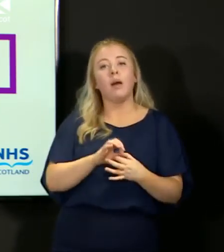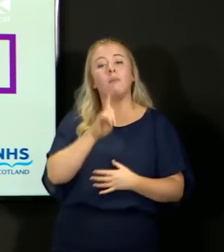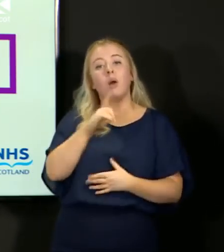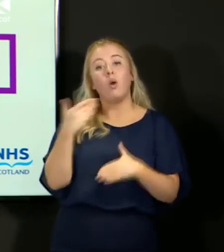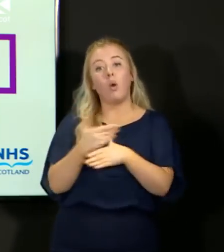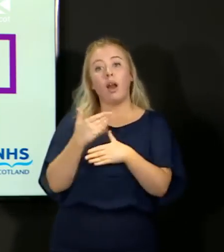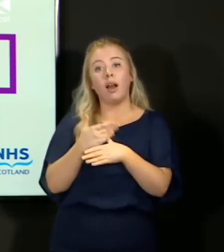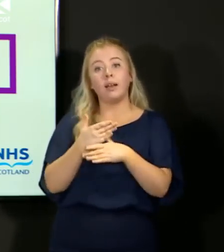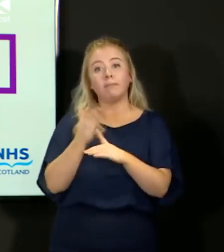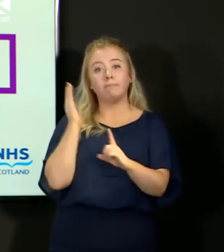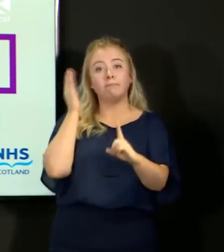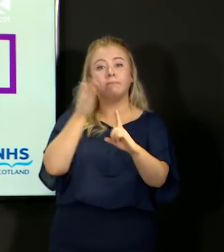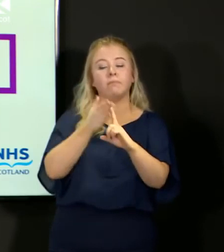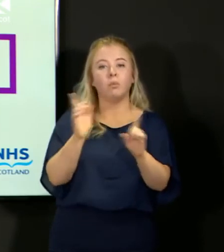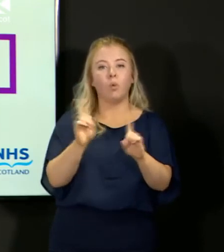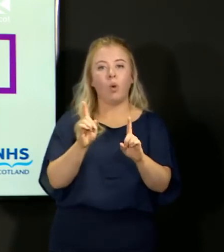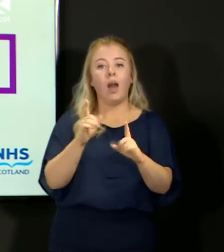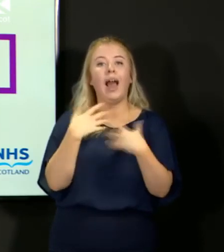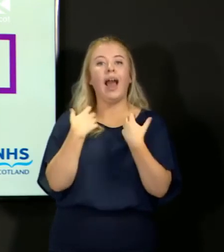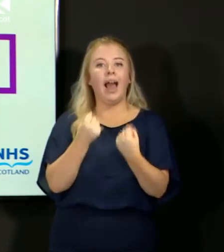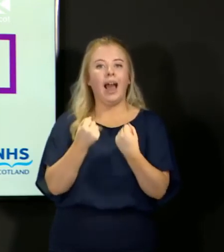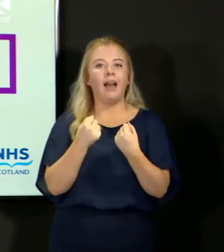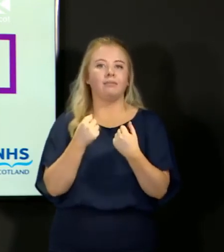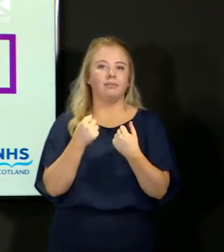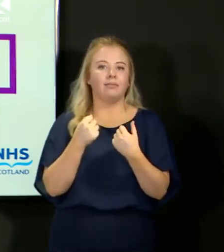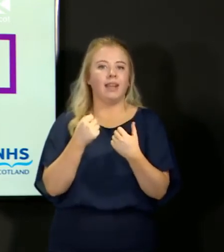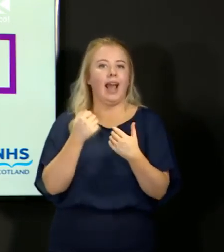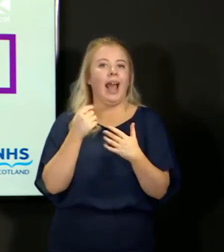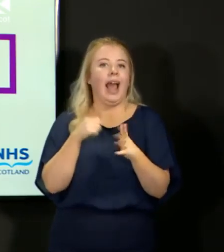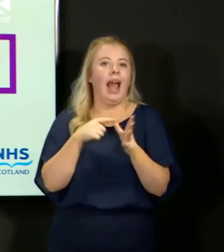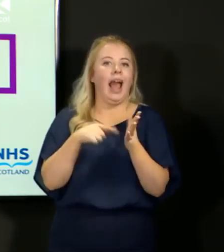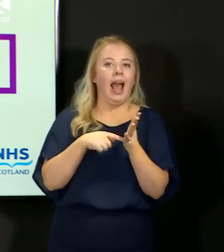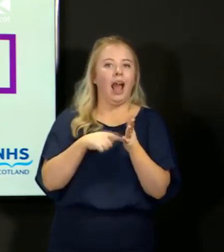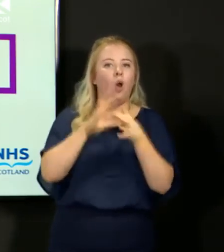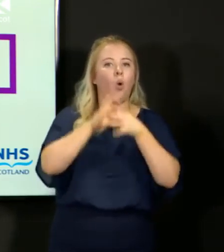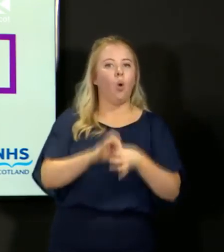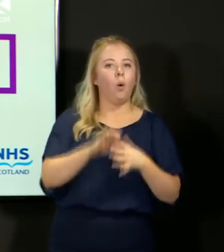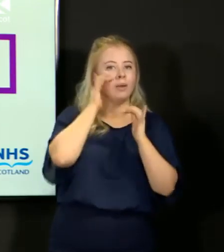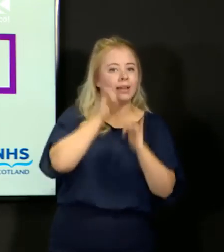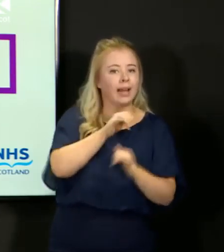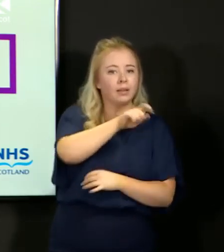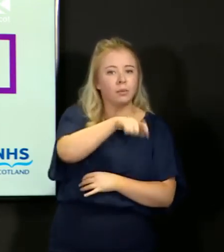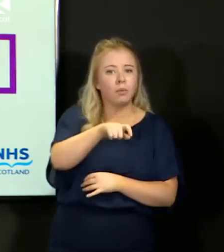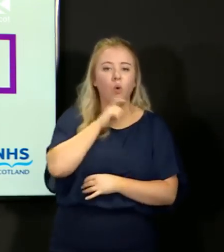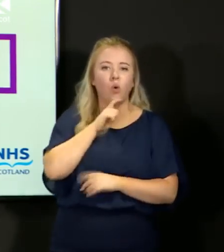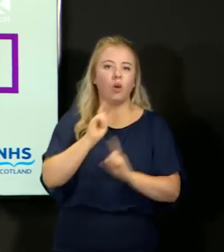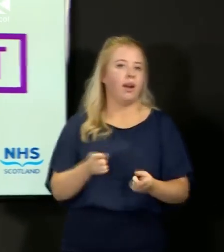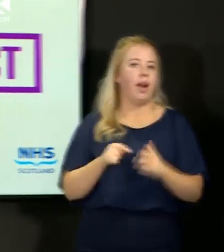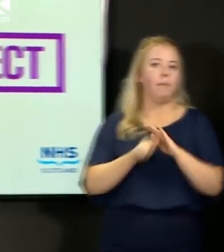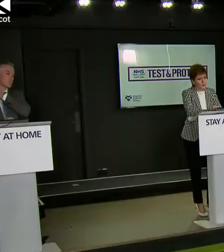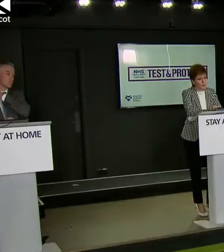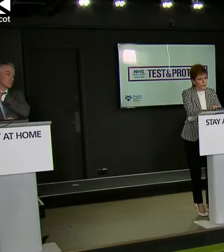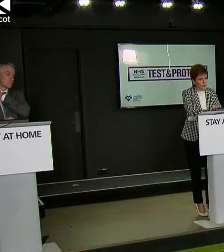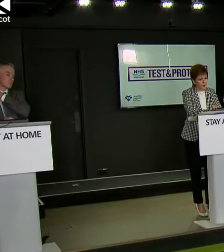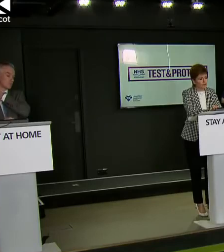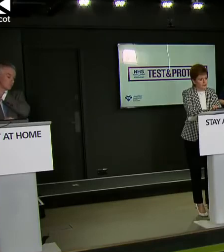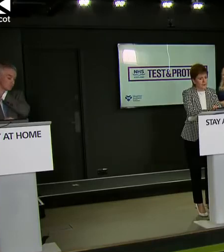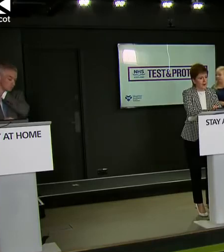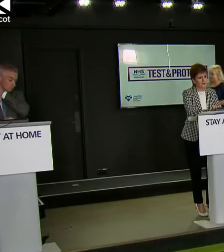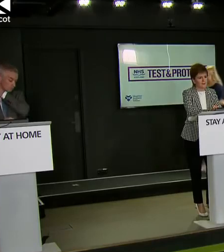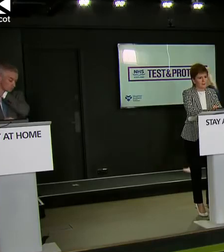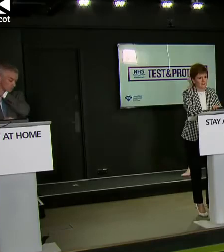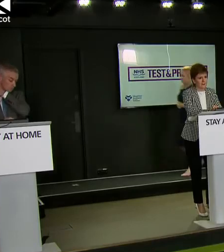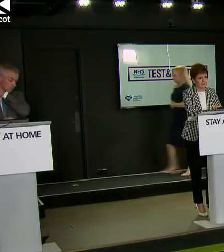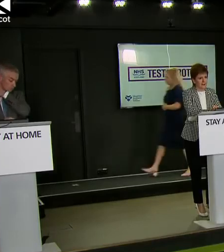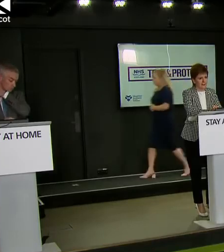as soon as we can is having the at-home testing for people who absolutely cannot leave their home. I mean, we will work